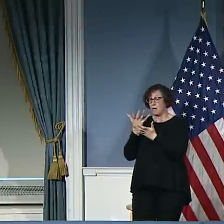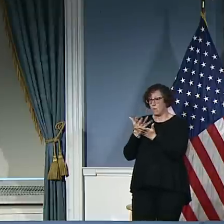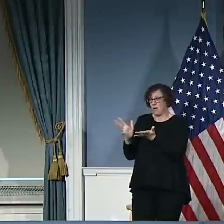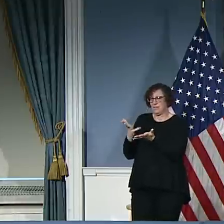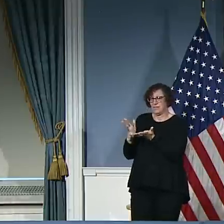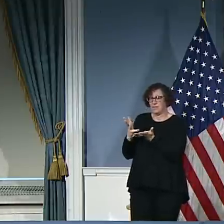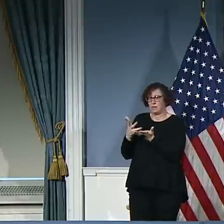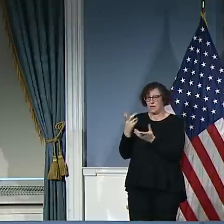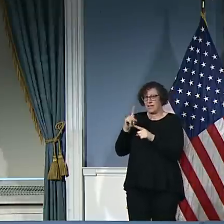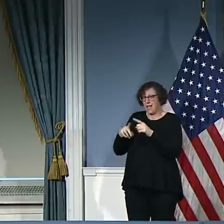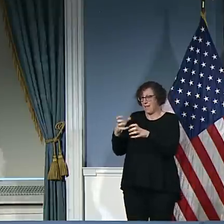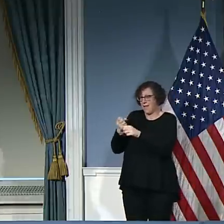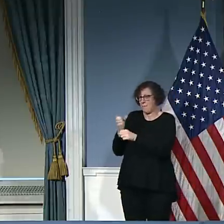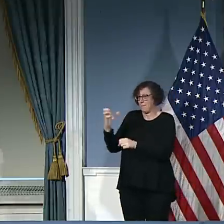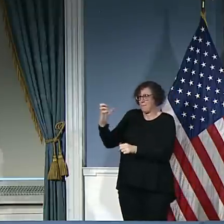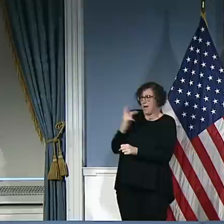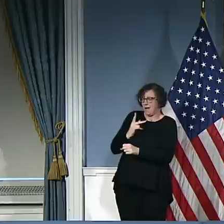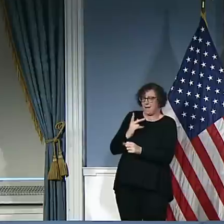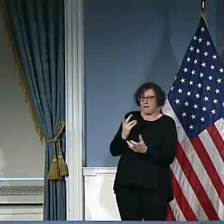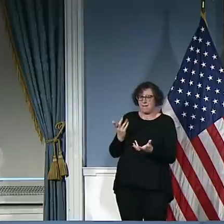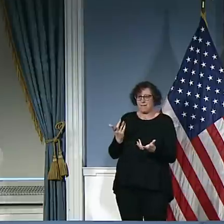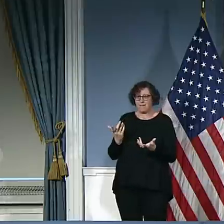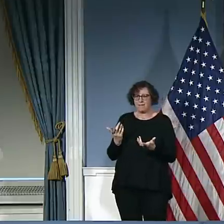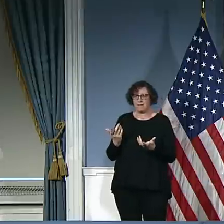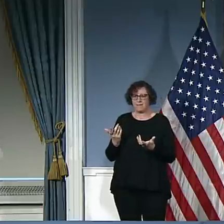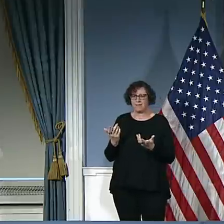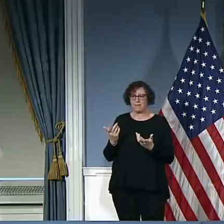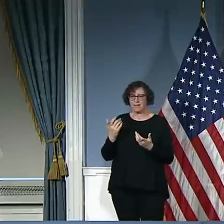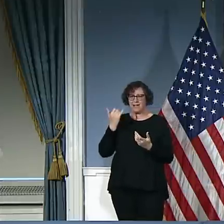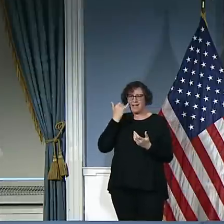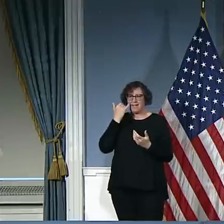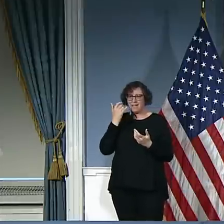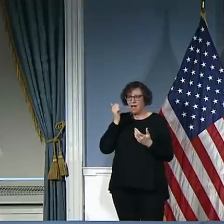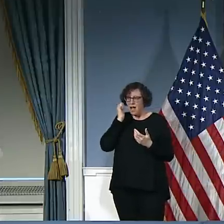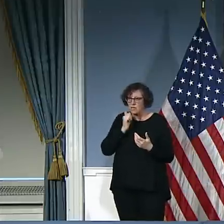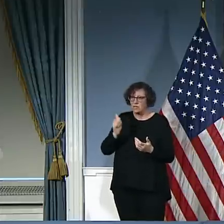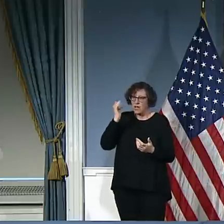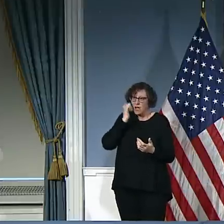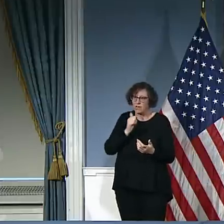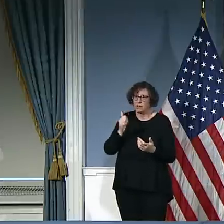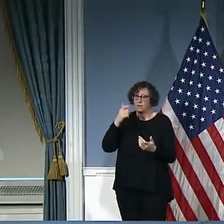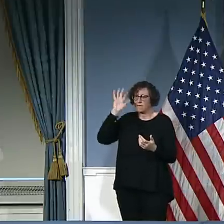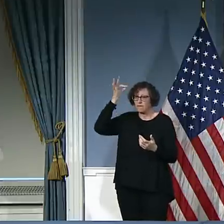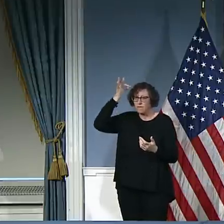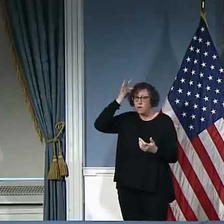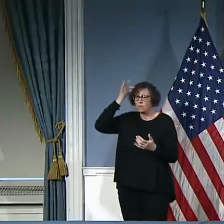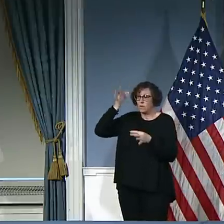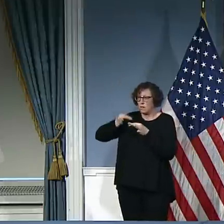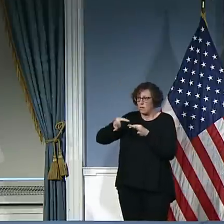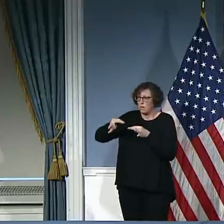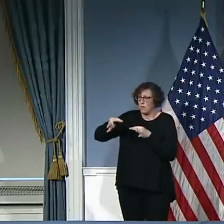scissors aren't made and supplies don't come in are going to cost people their lives.